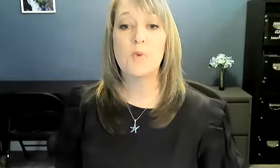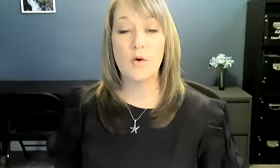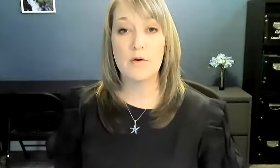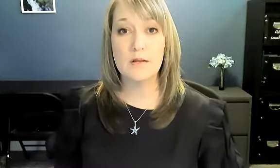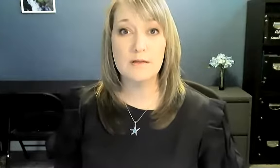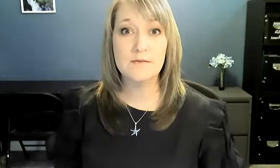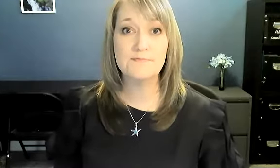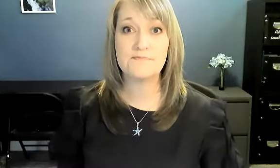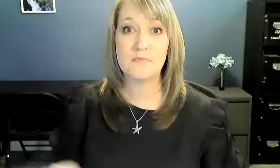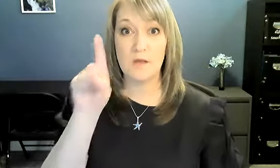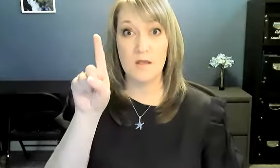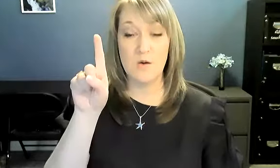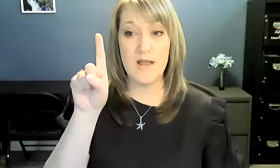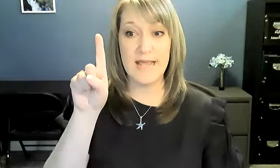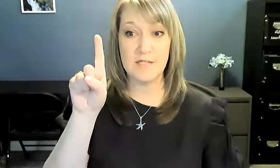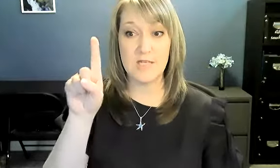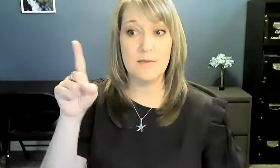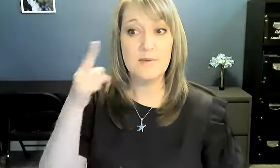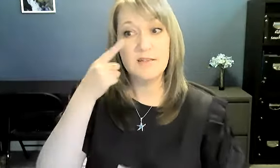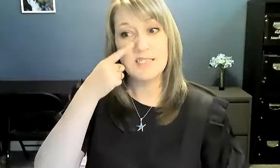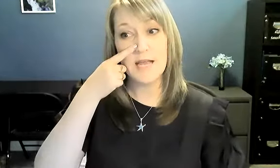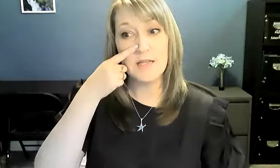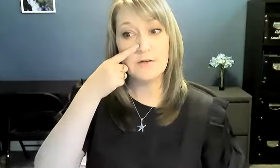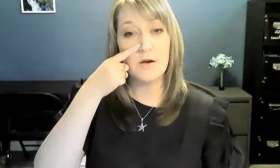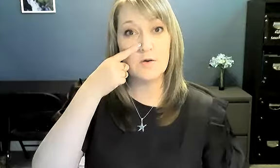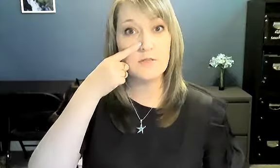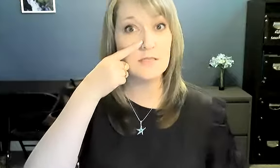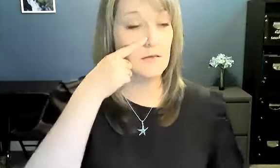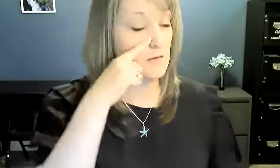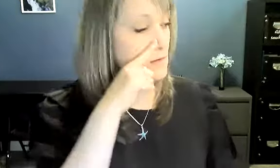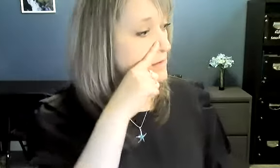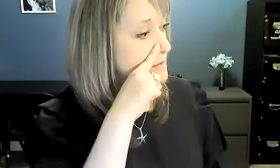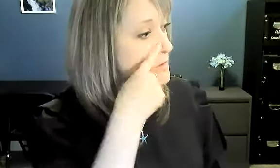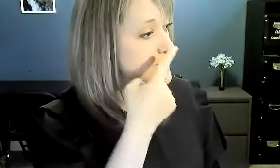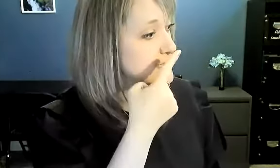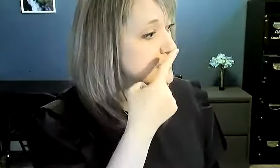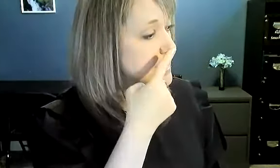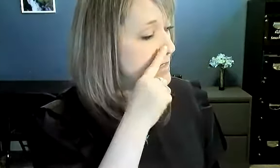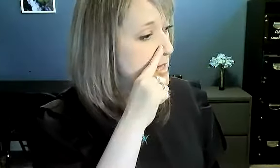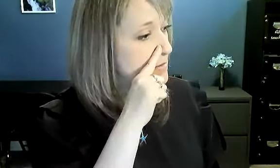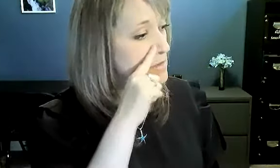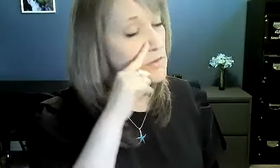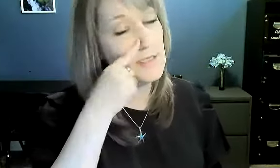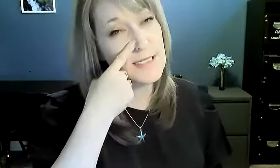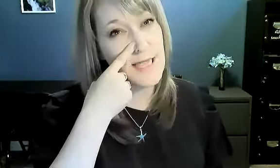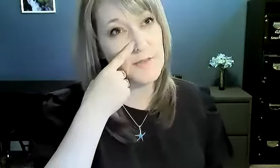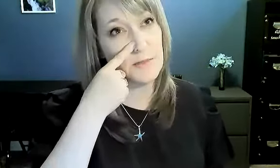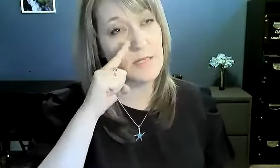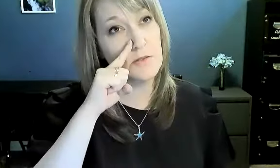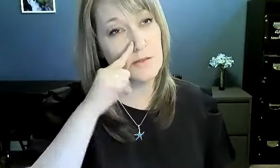Bored. A one-hand shape. Side of your nose. Twist and come out. It doesn't have to come out. You can